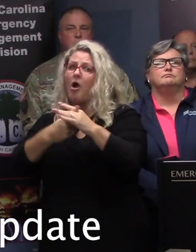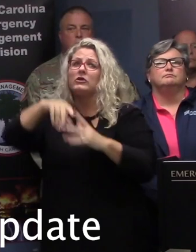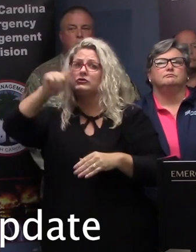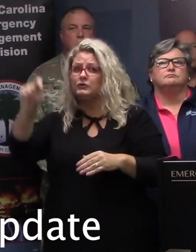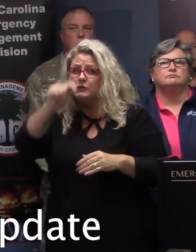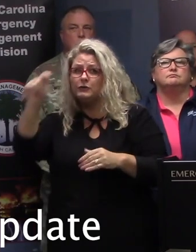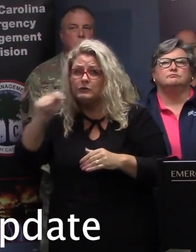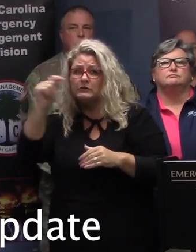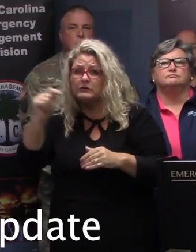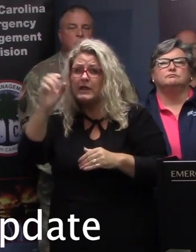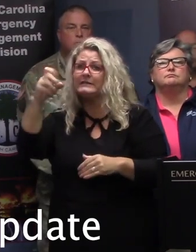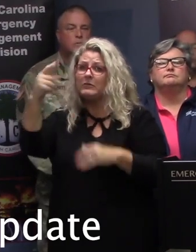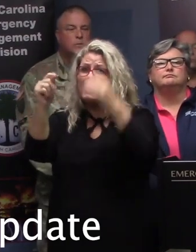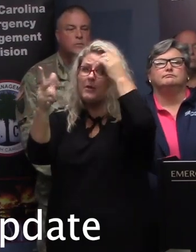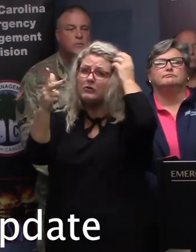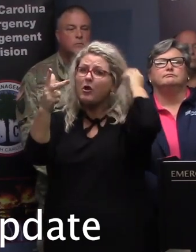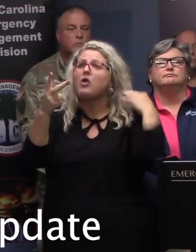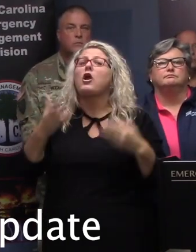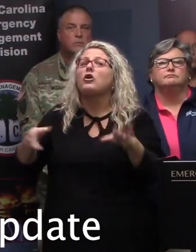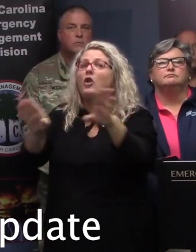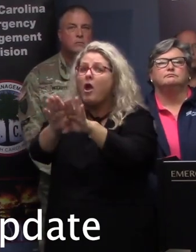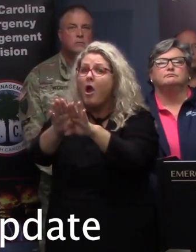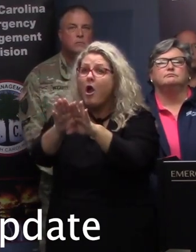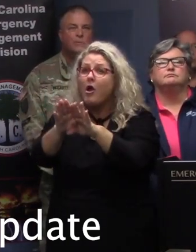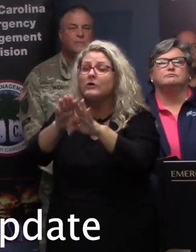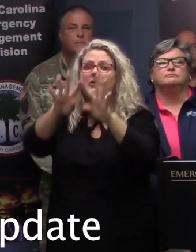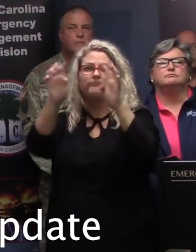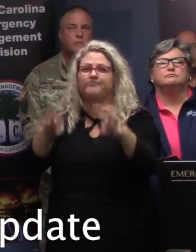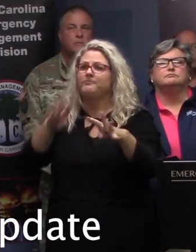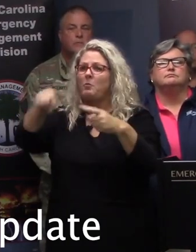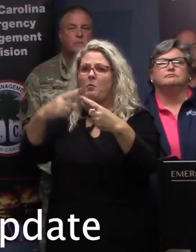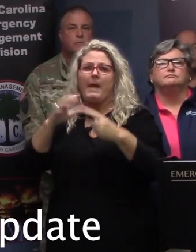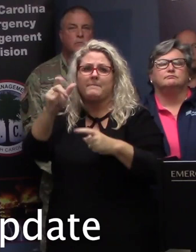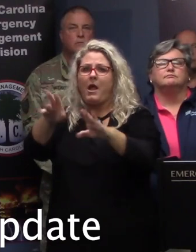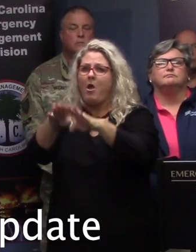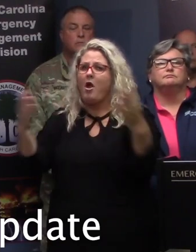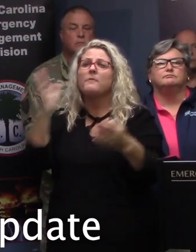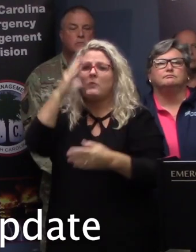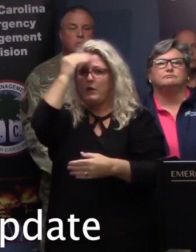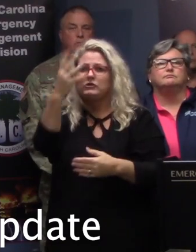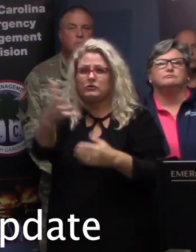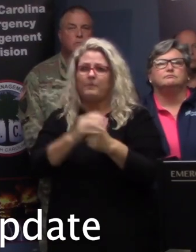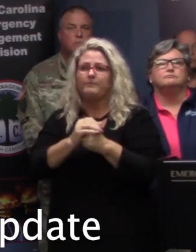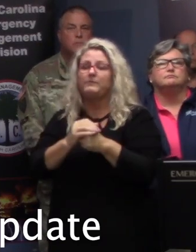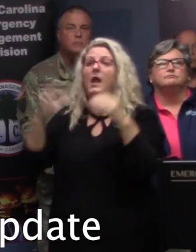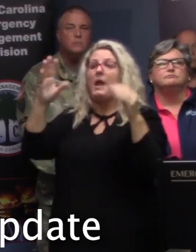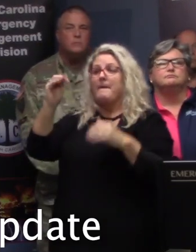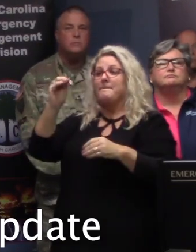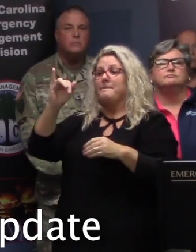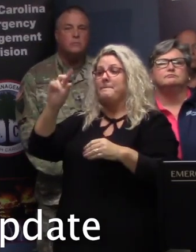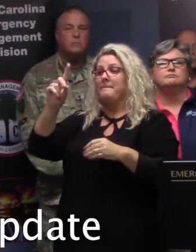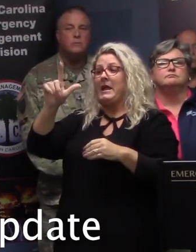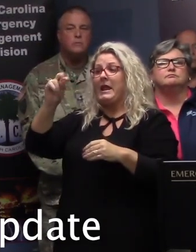September 3rd. And they will remain closed how long? Until further notice. For the Midlands, for the